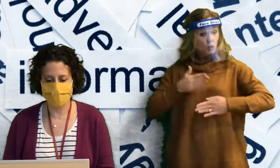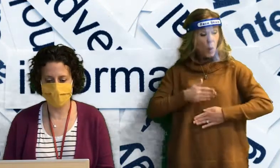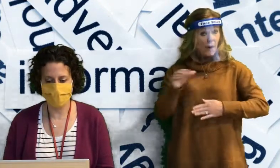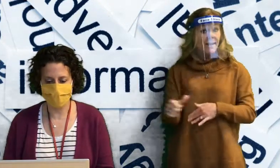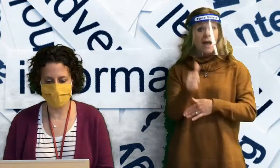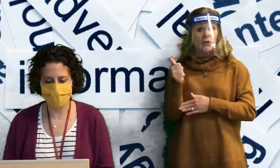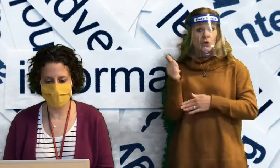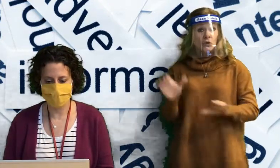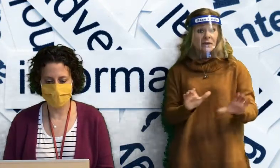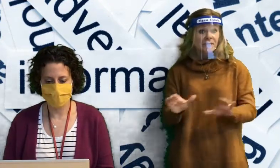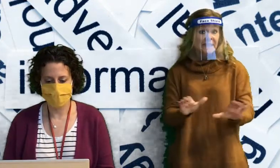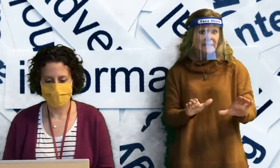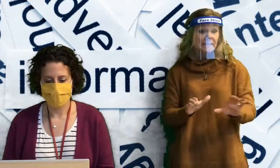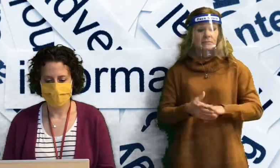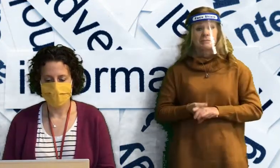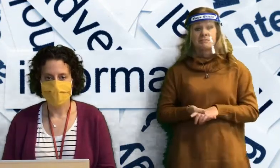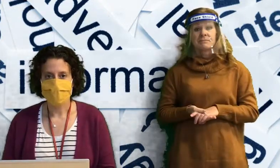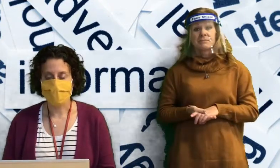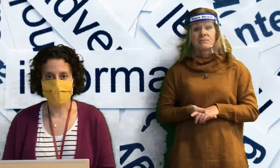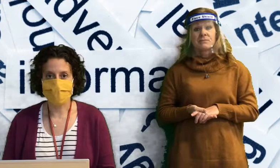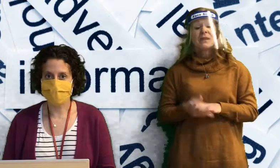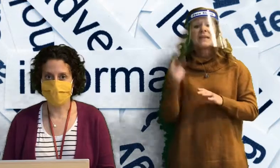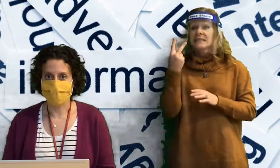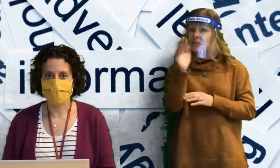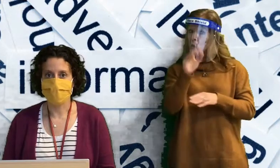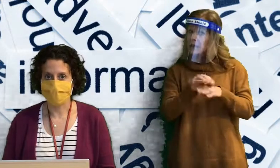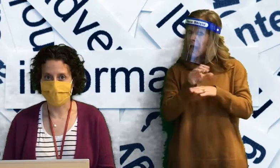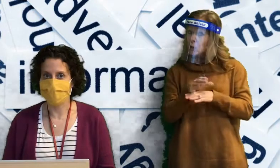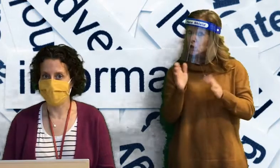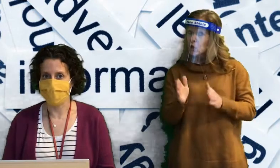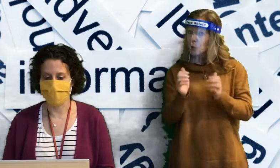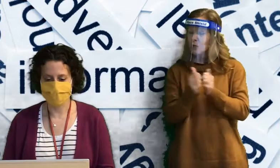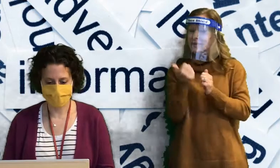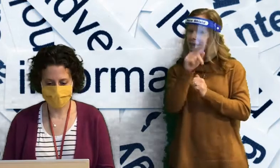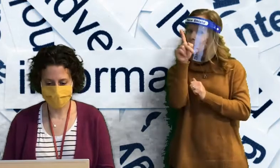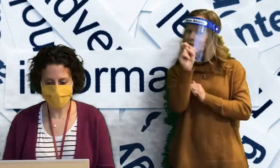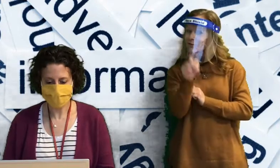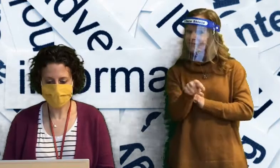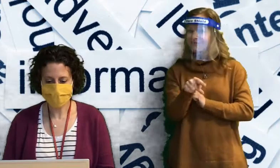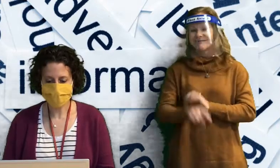activities. See your counselor with any questions.